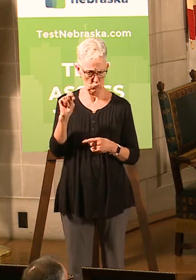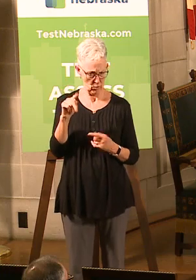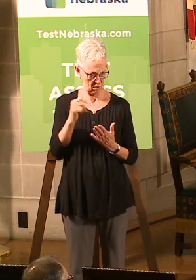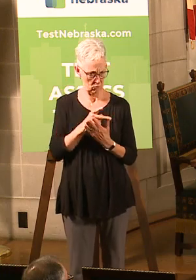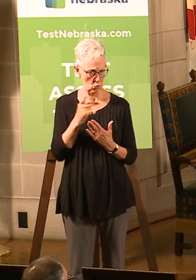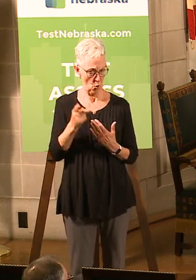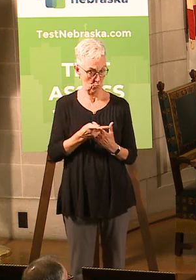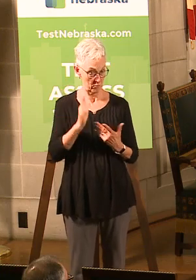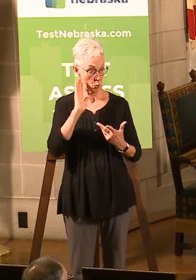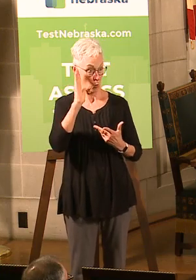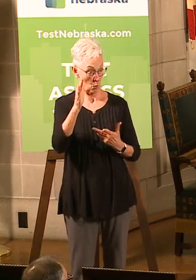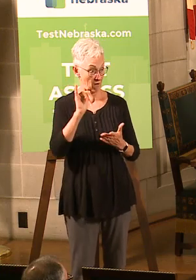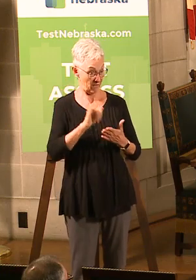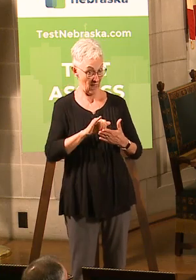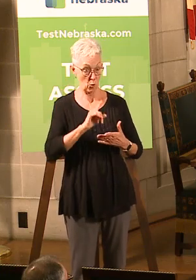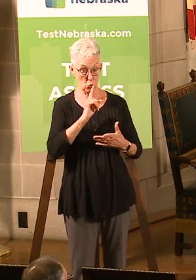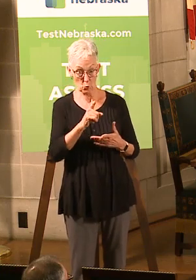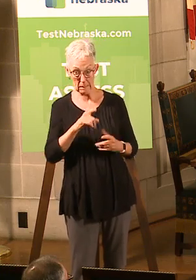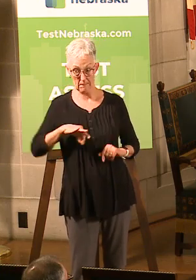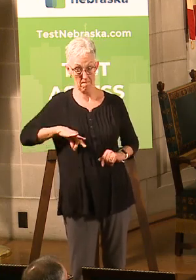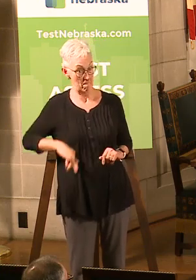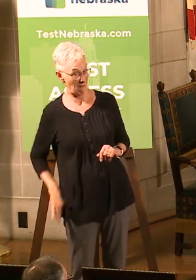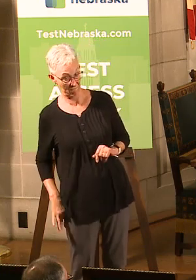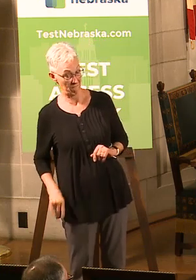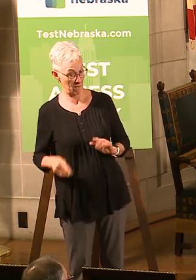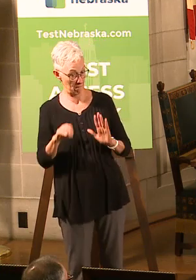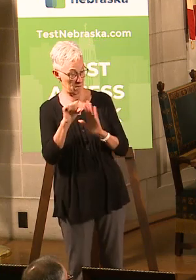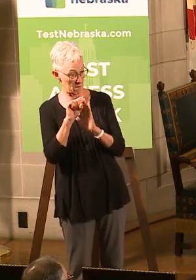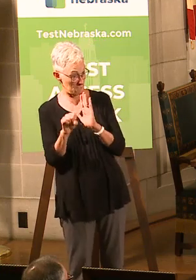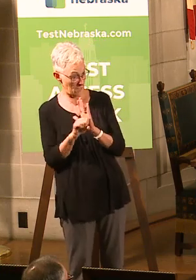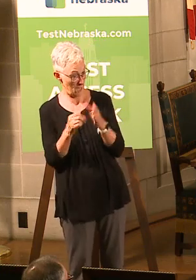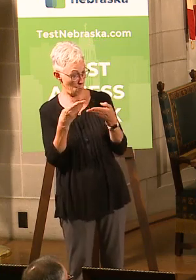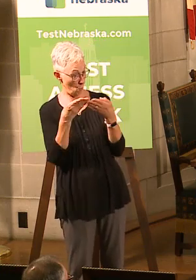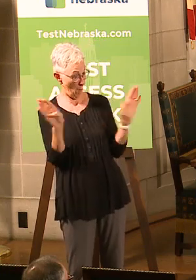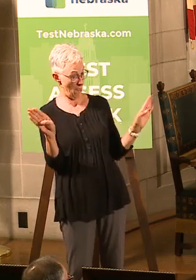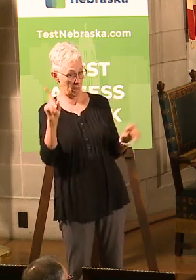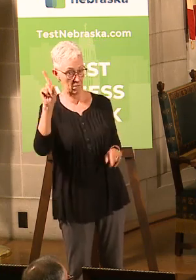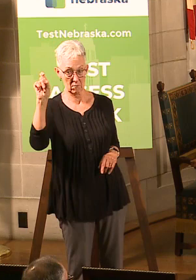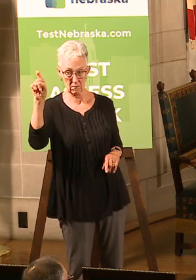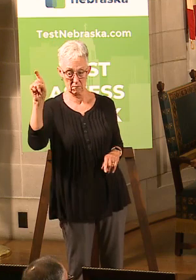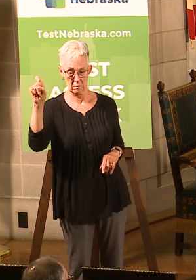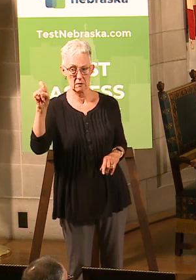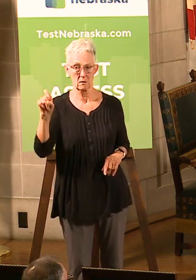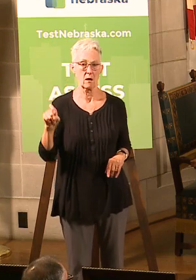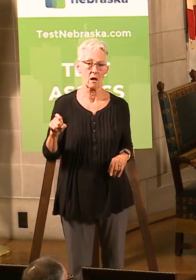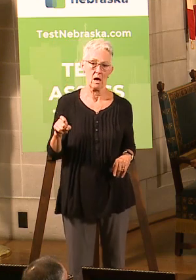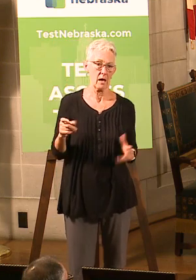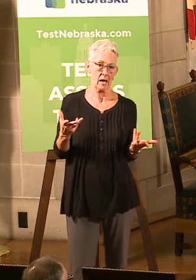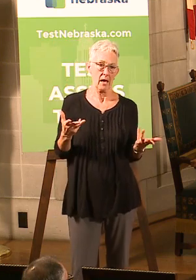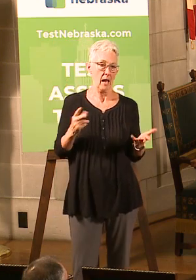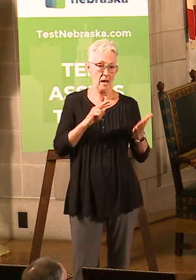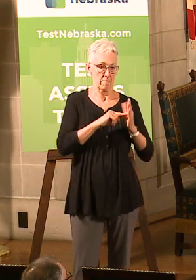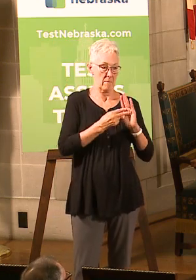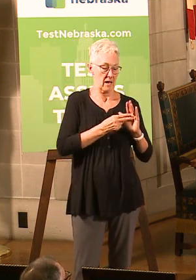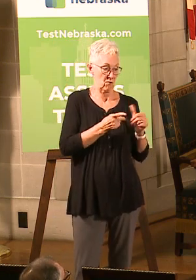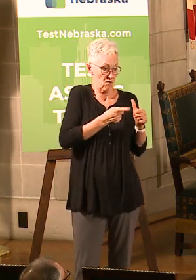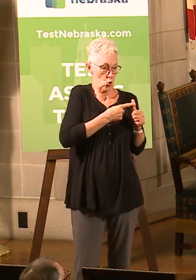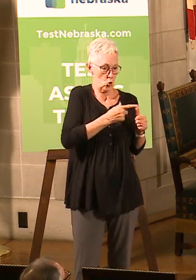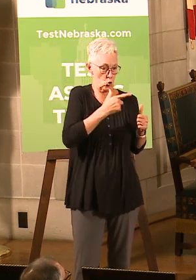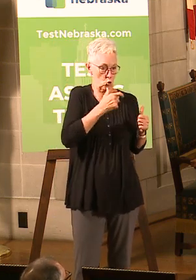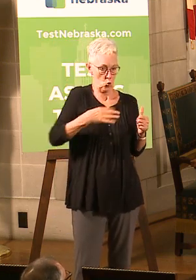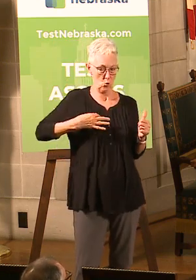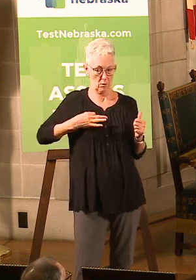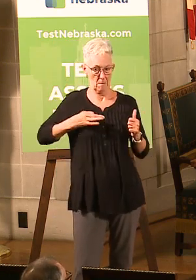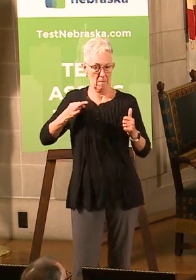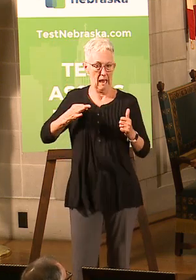Again, these grant programs are going to be on a first-come, first-served basis. So we understand we're not going to be able to reach every small business or every livestock operator.